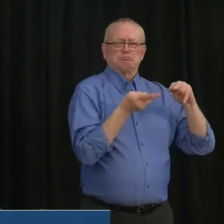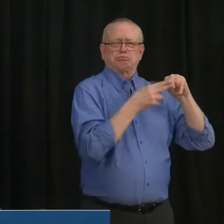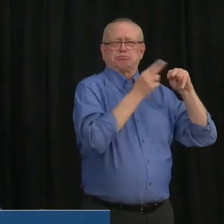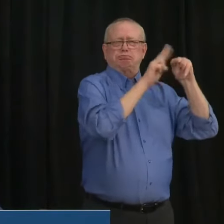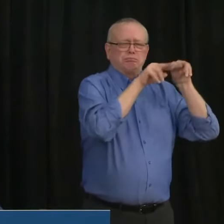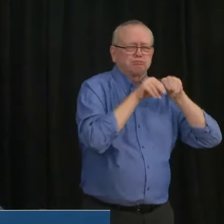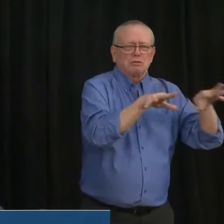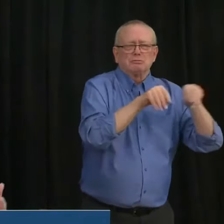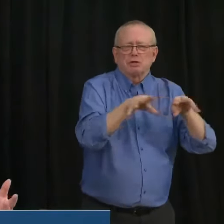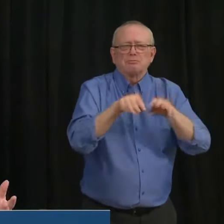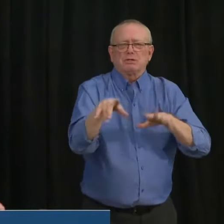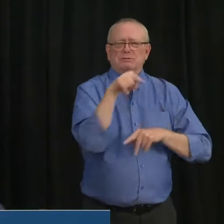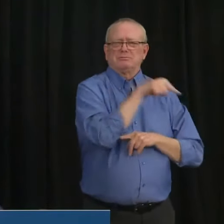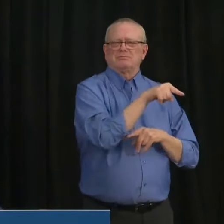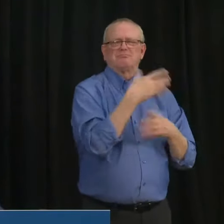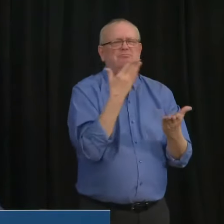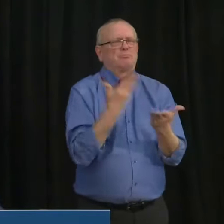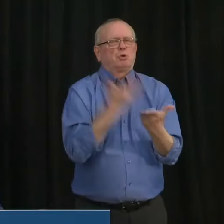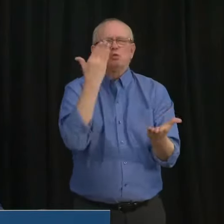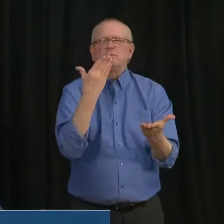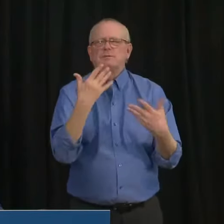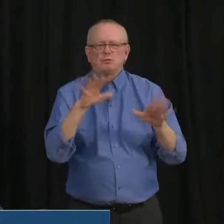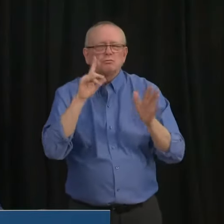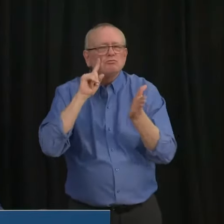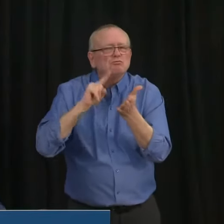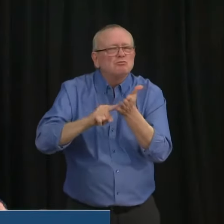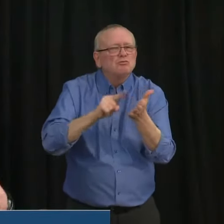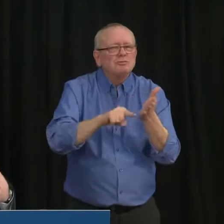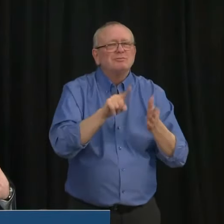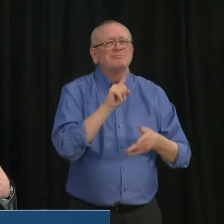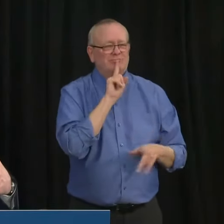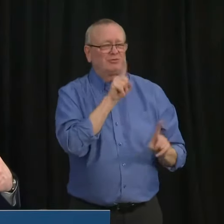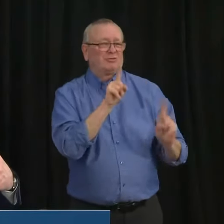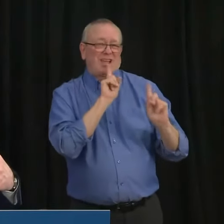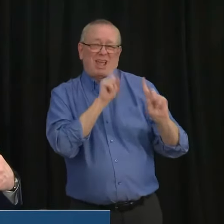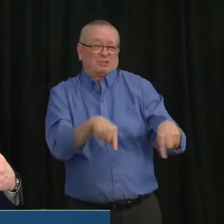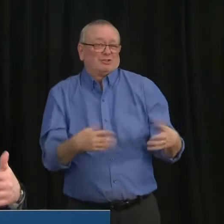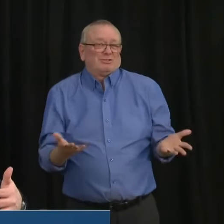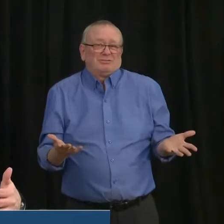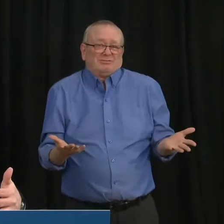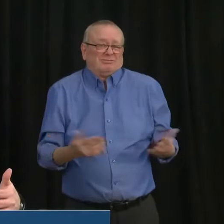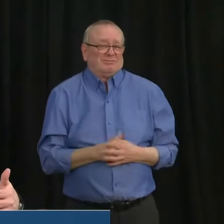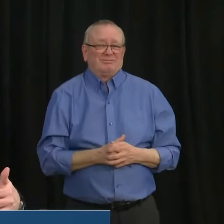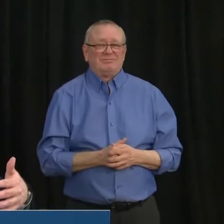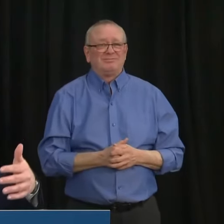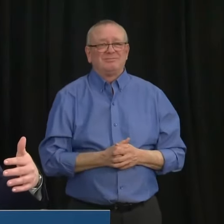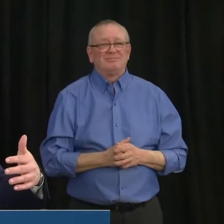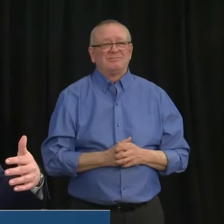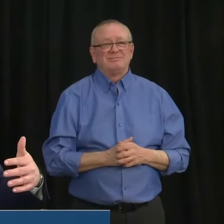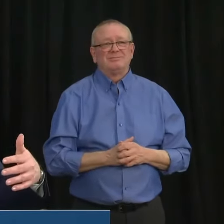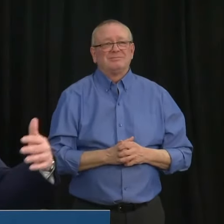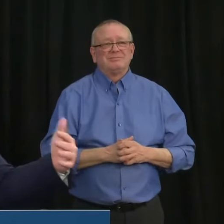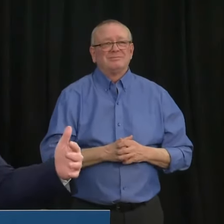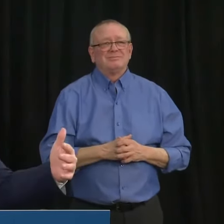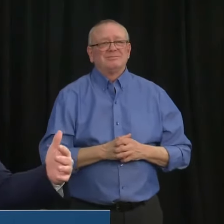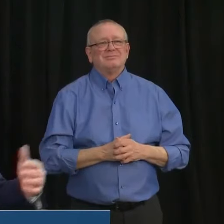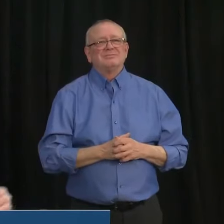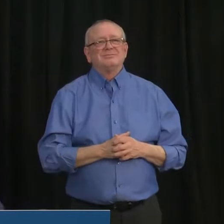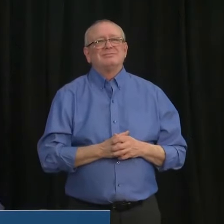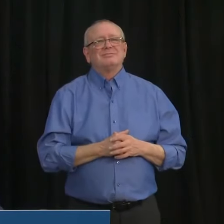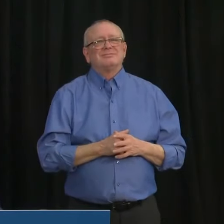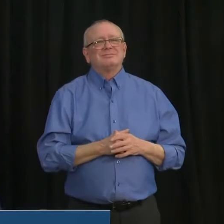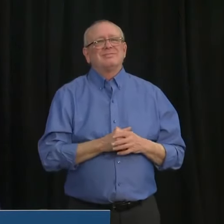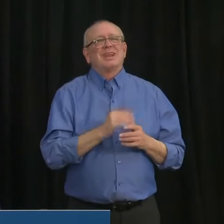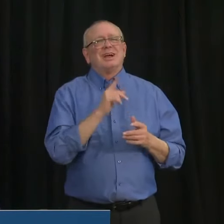the reality is that, um, while we have seen, uh, some people who work in the